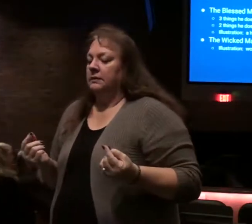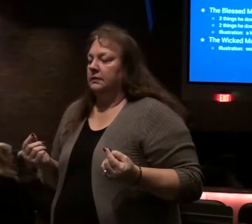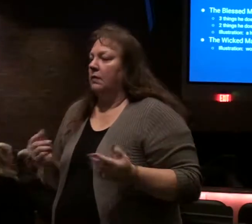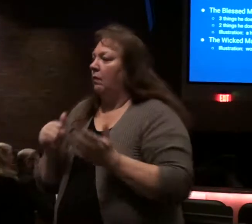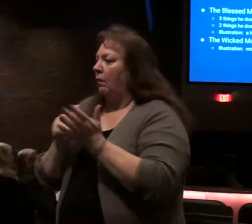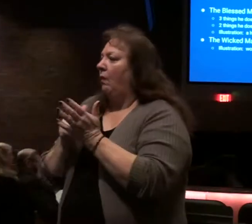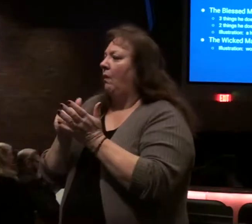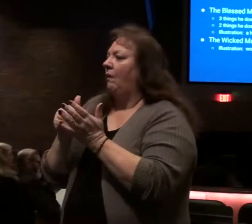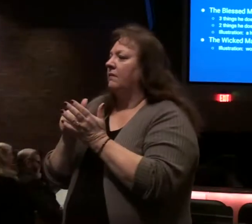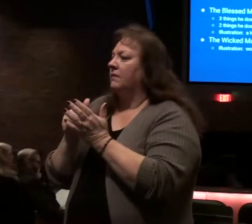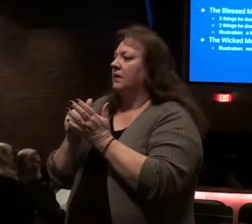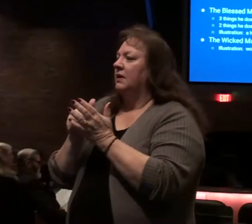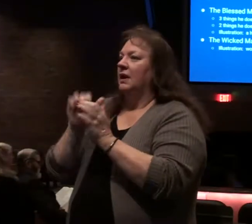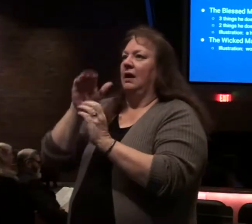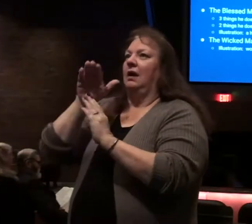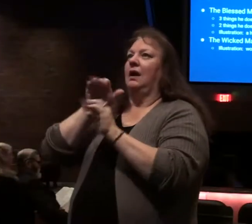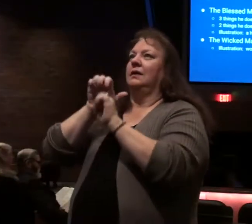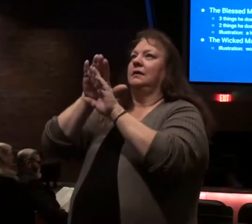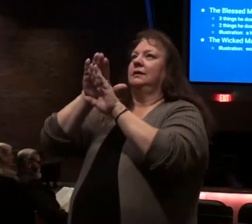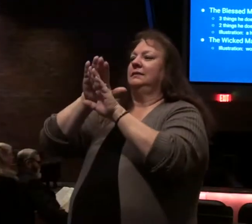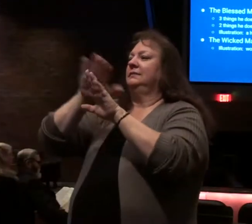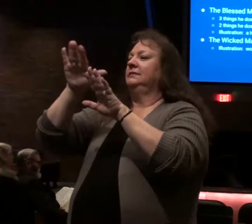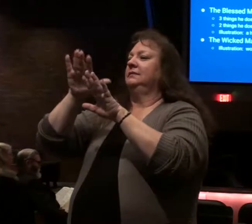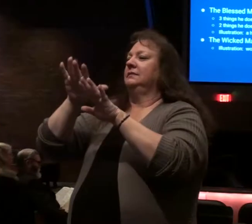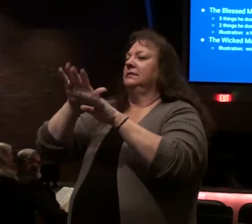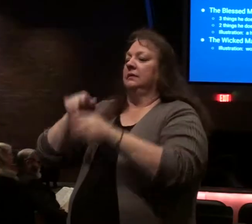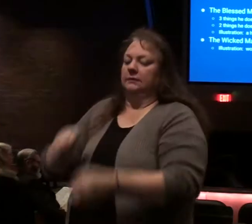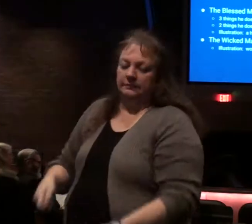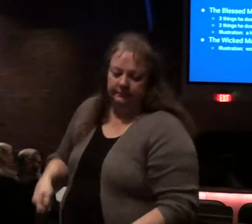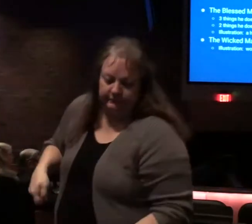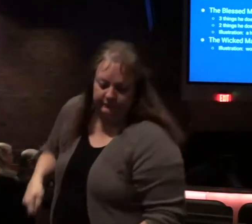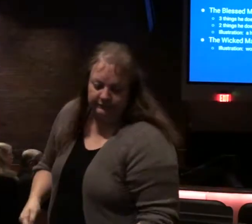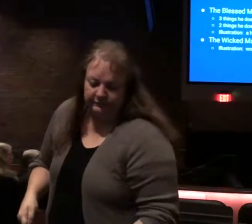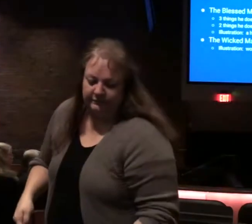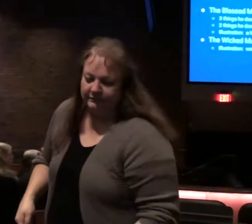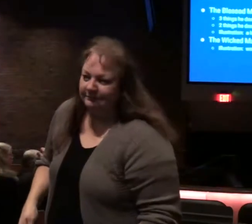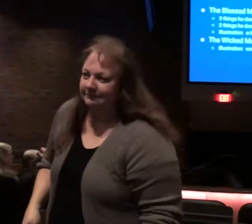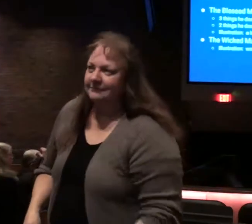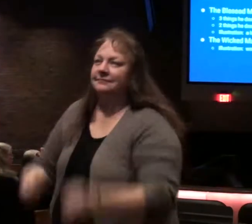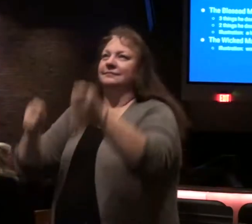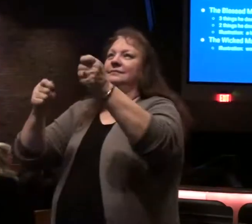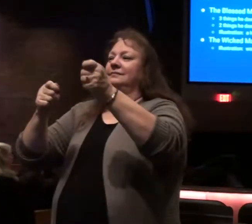many times it would be at the top of a hill a more breezy area they take a pitch fork a winnowing fork